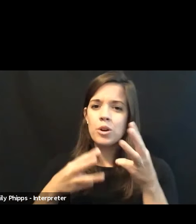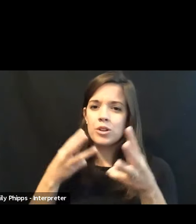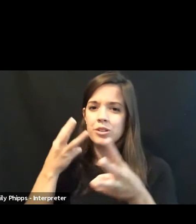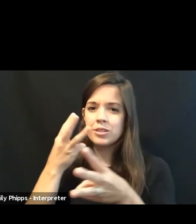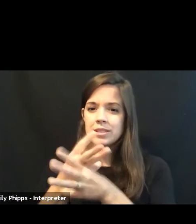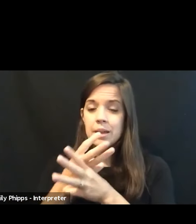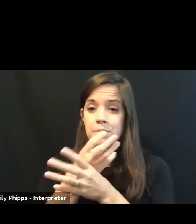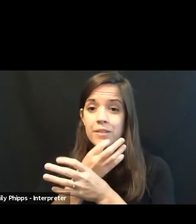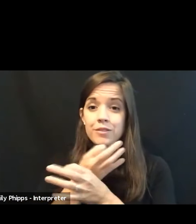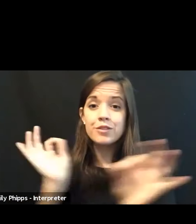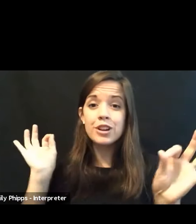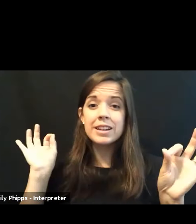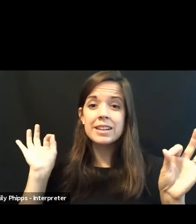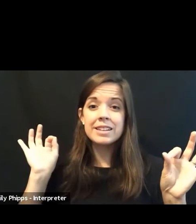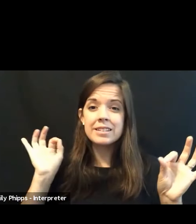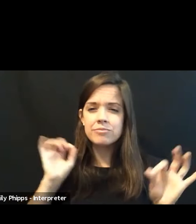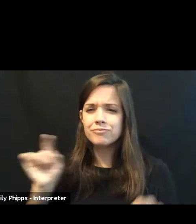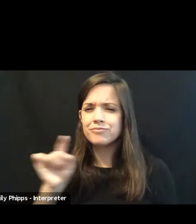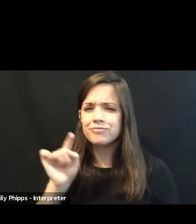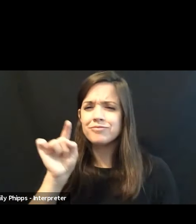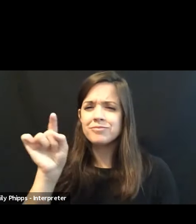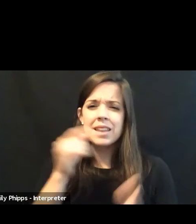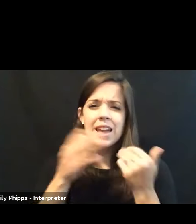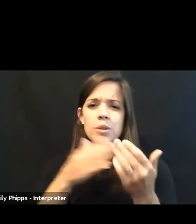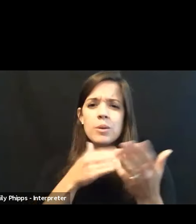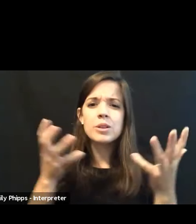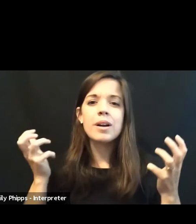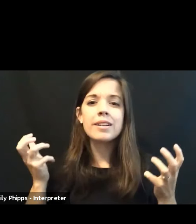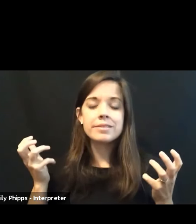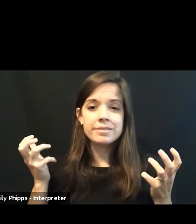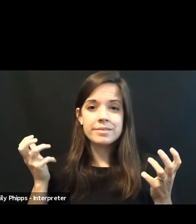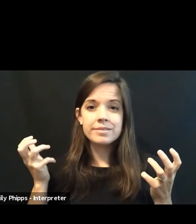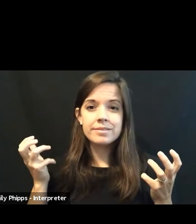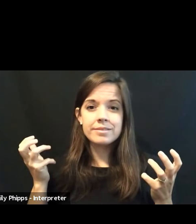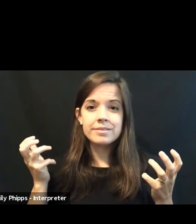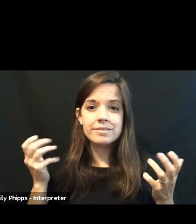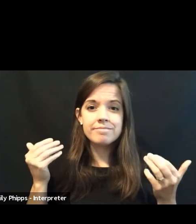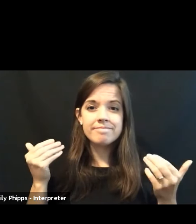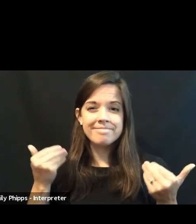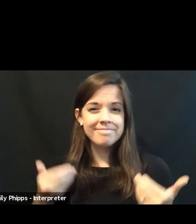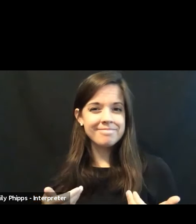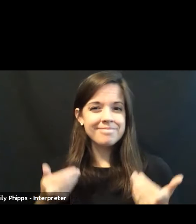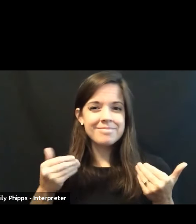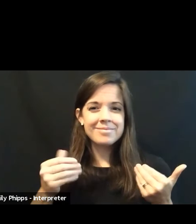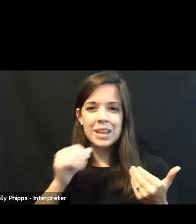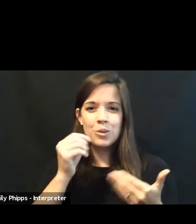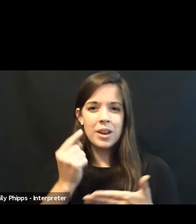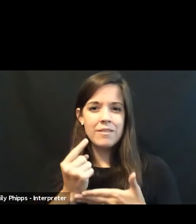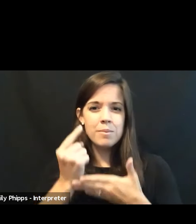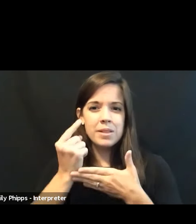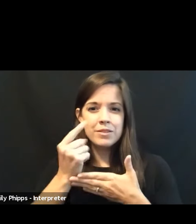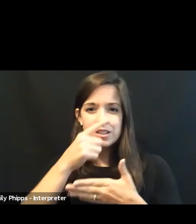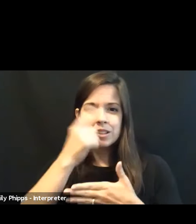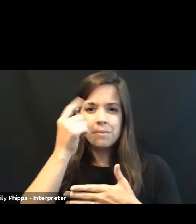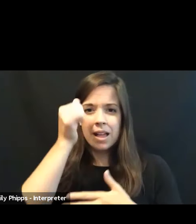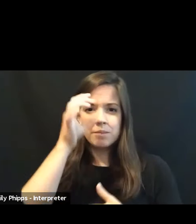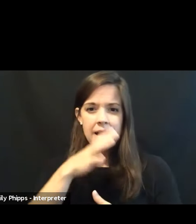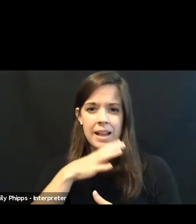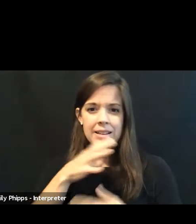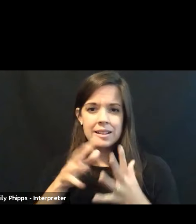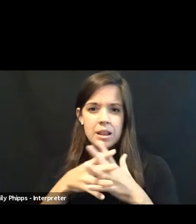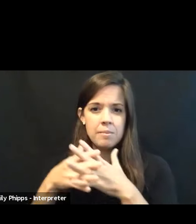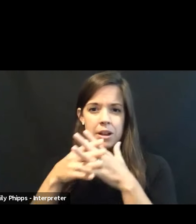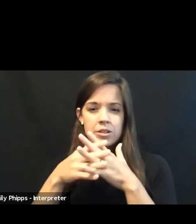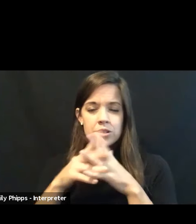free to go where you chose. But I don't have the privilege as a Black man in America to go